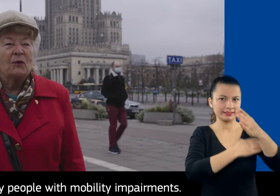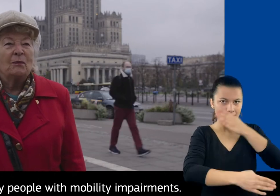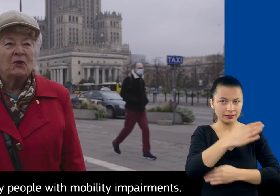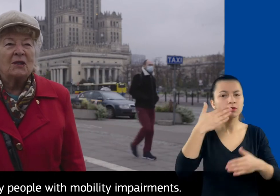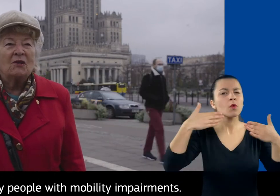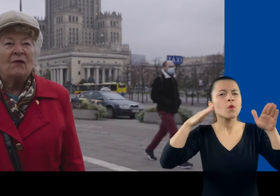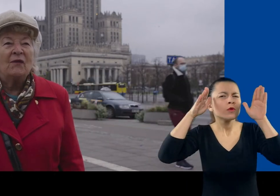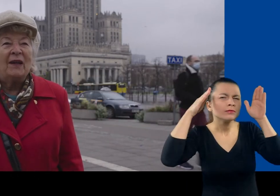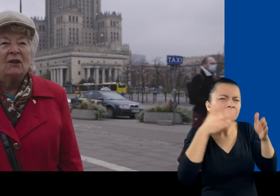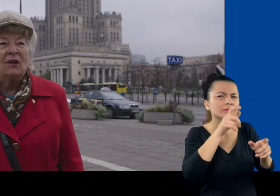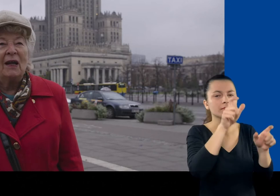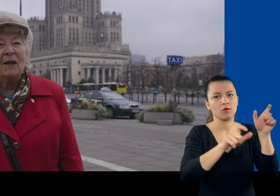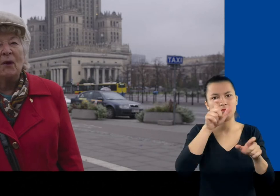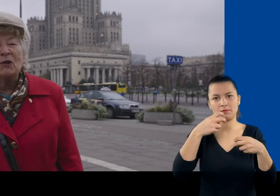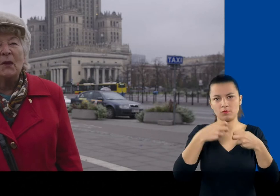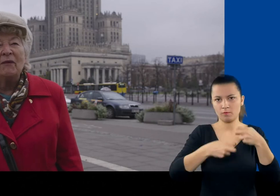impairments.